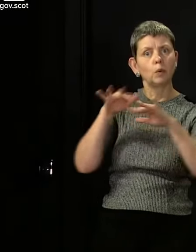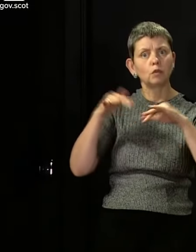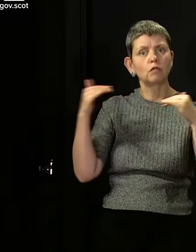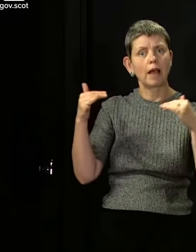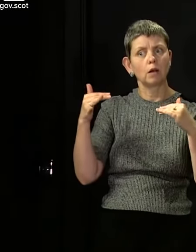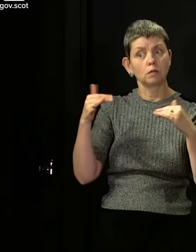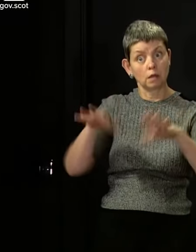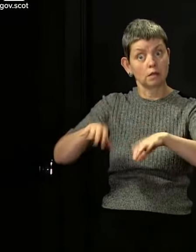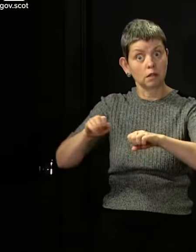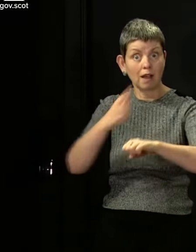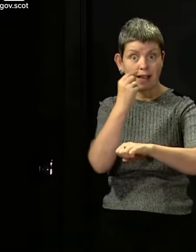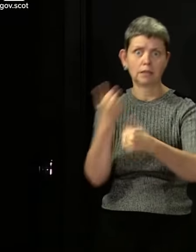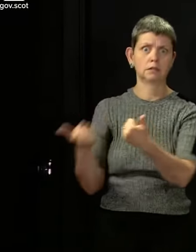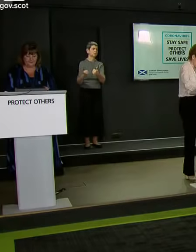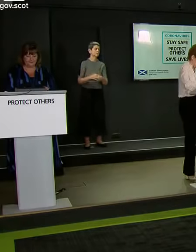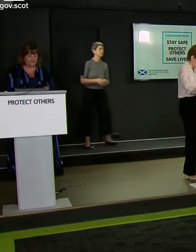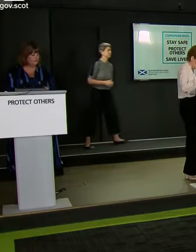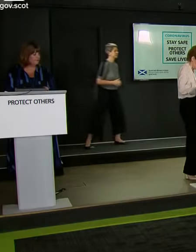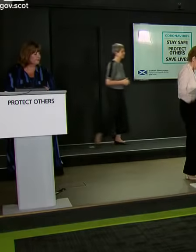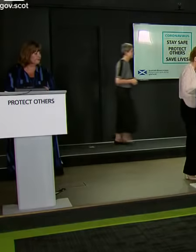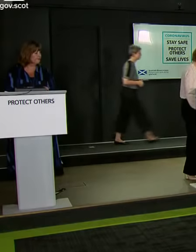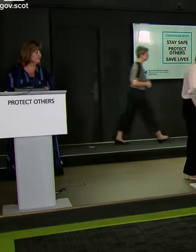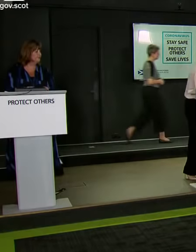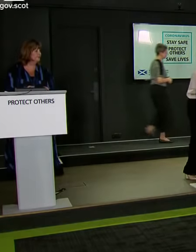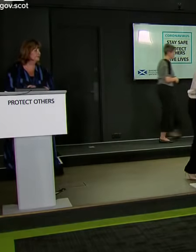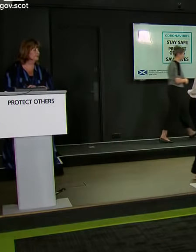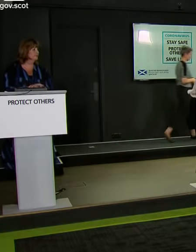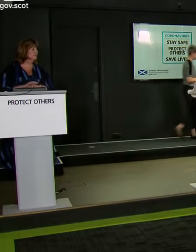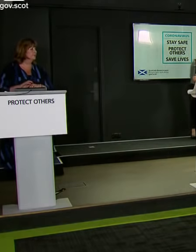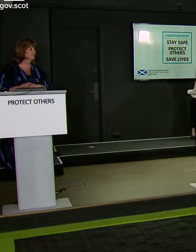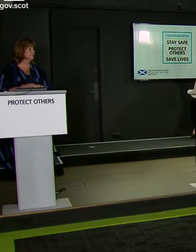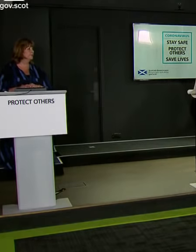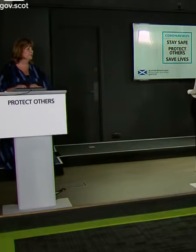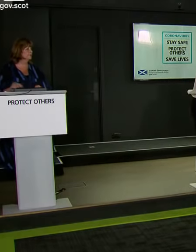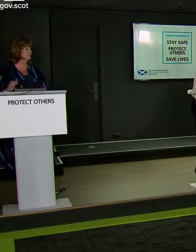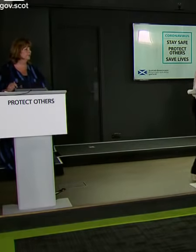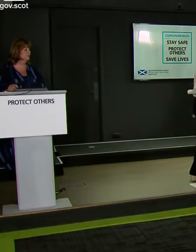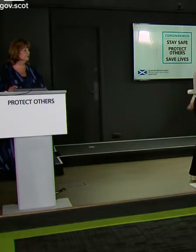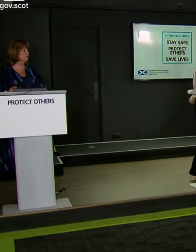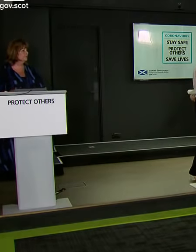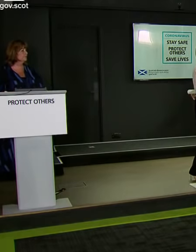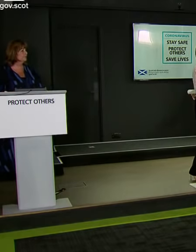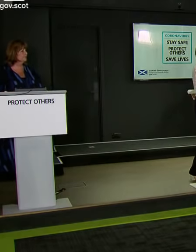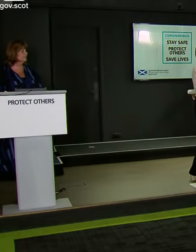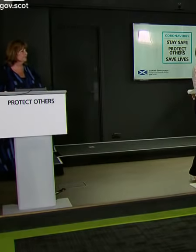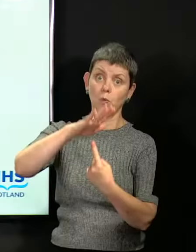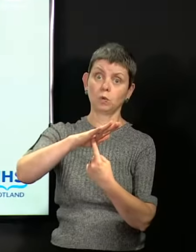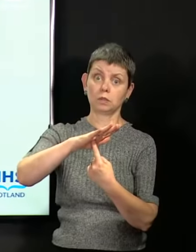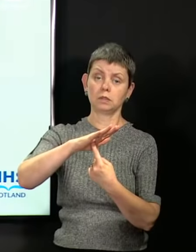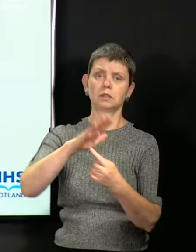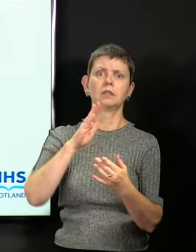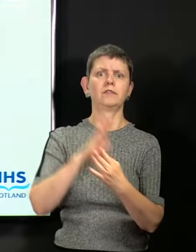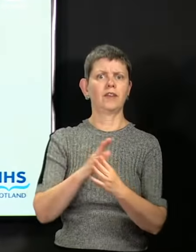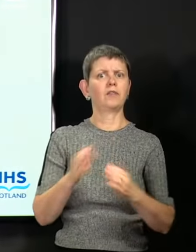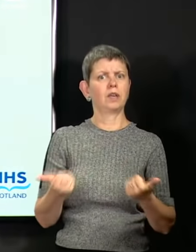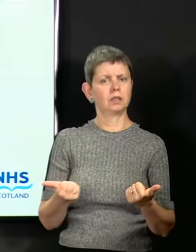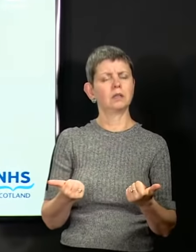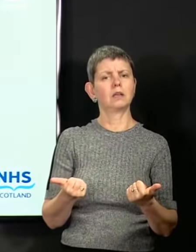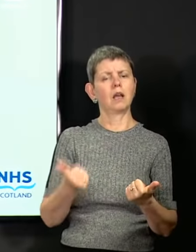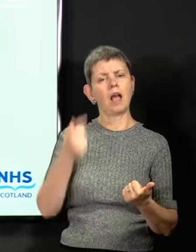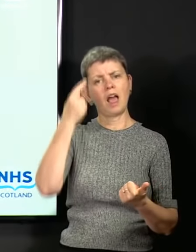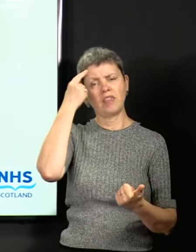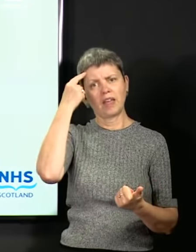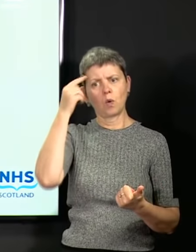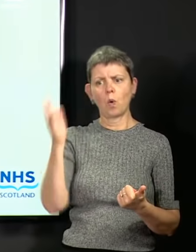welcome. But I'll hand over to Jason. I think it's an important announcement today. It's been very, very well managed by the